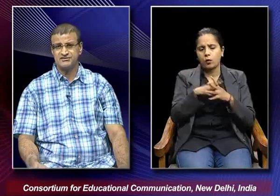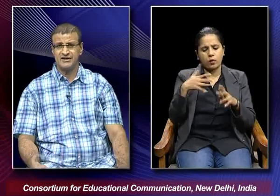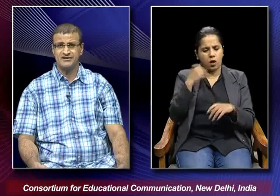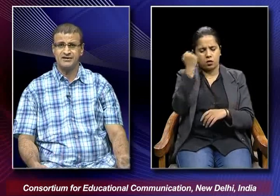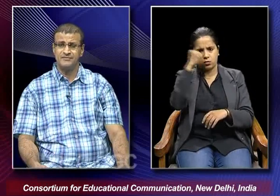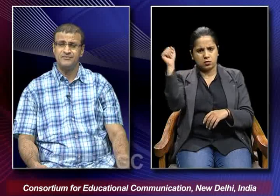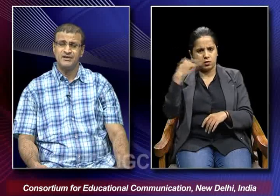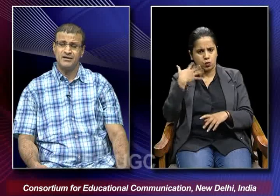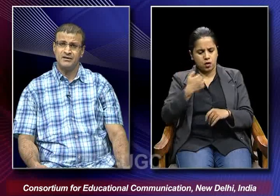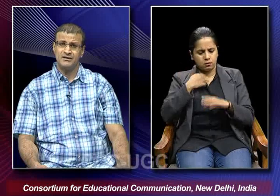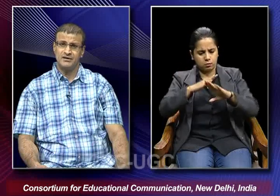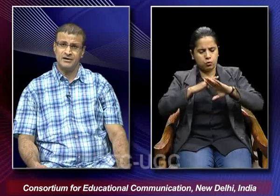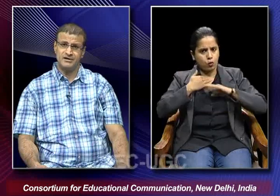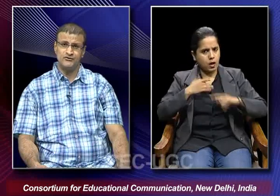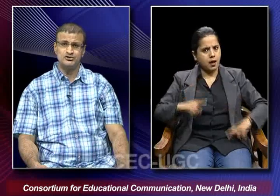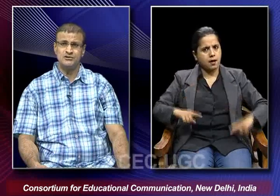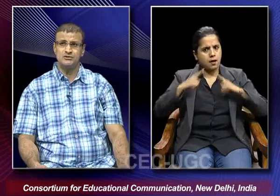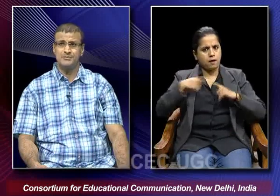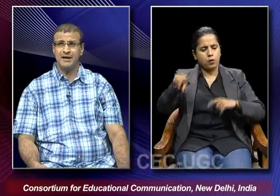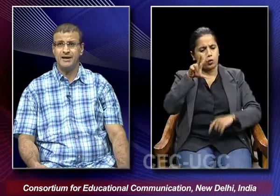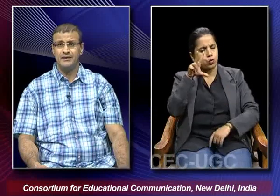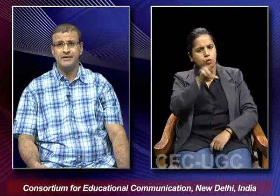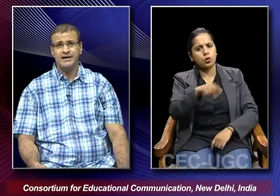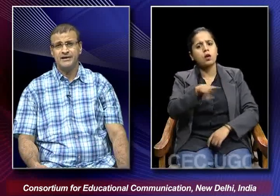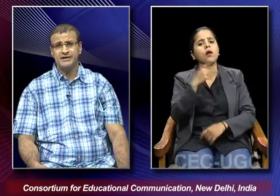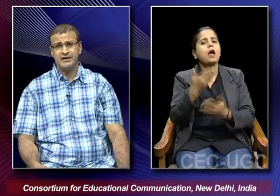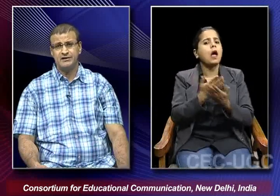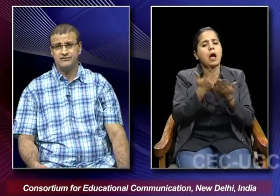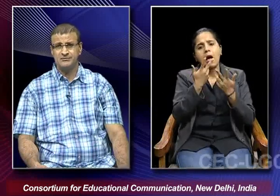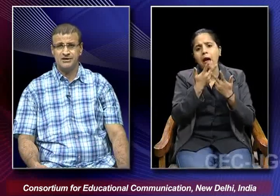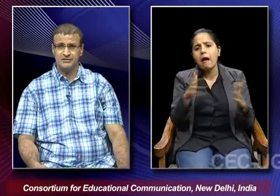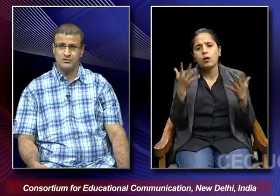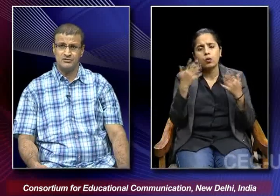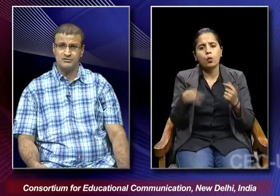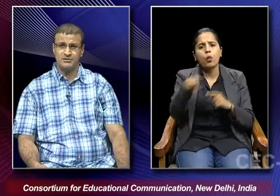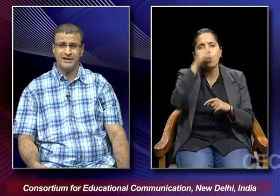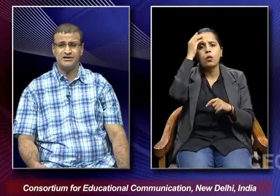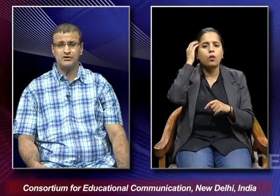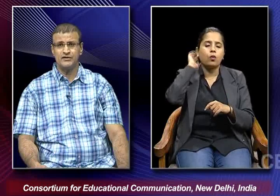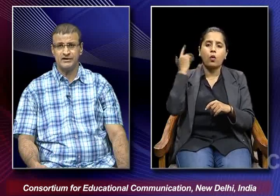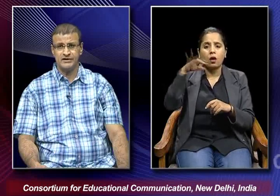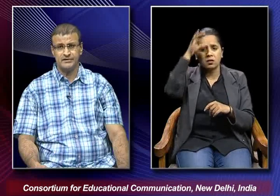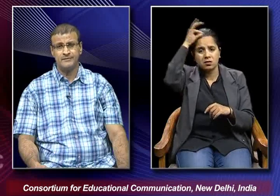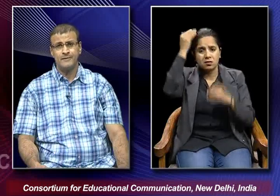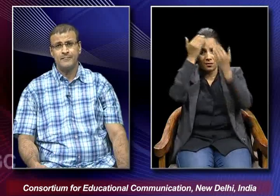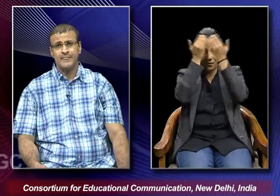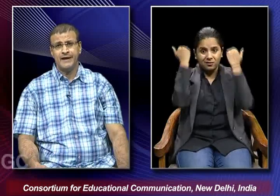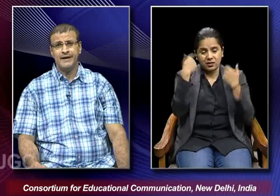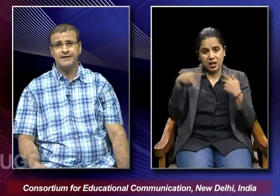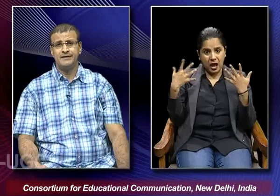is reflected in her refusal to apply any kind of vermilion on the parting of her hair.